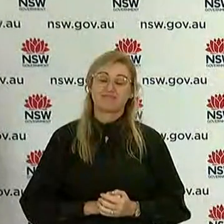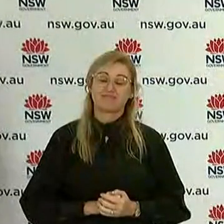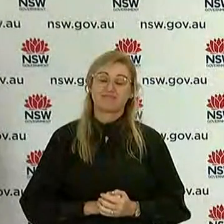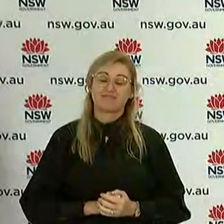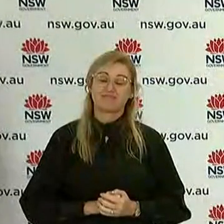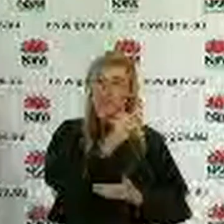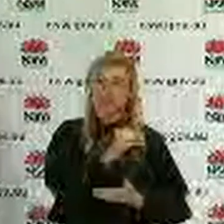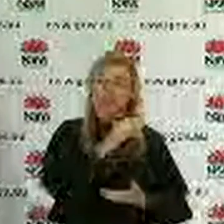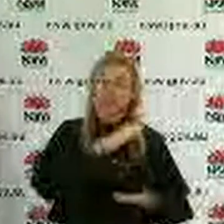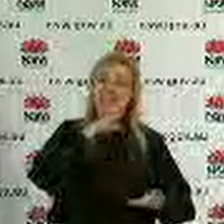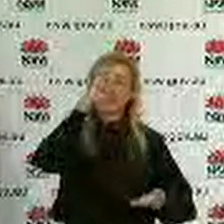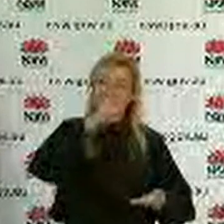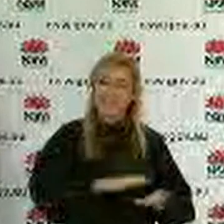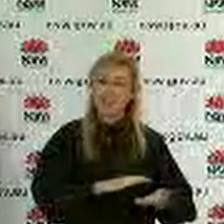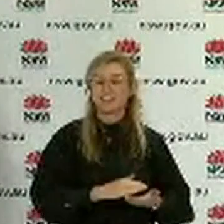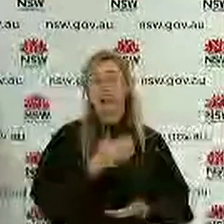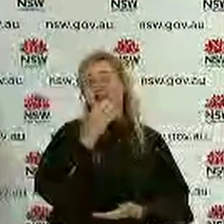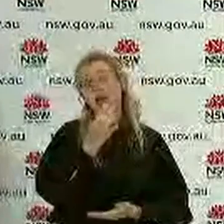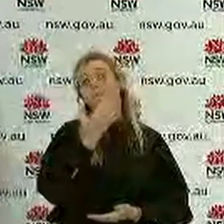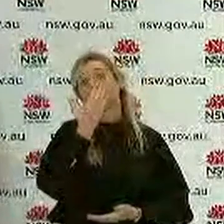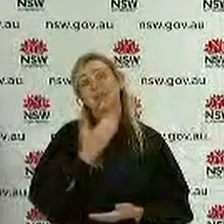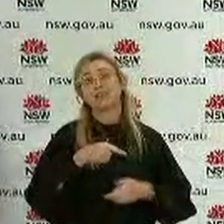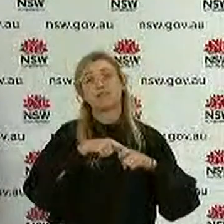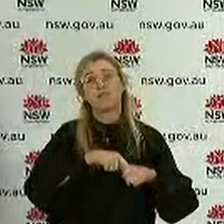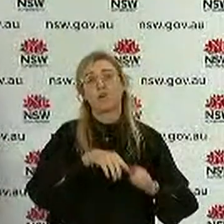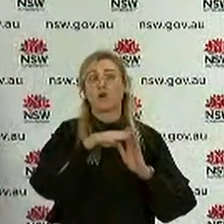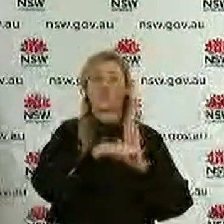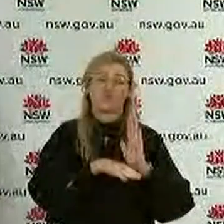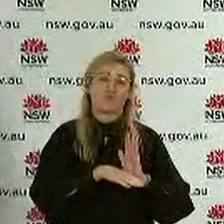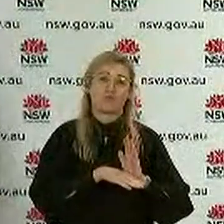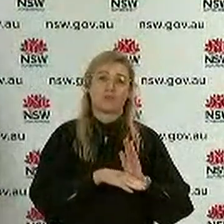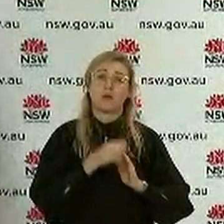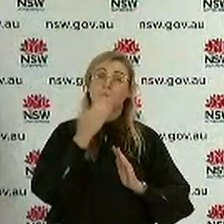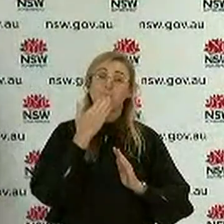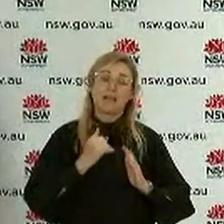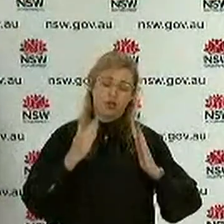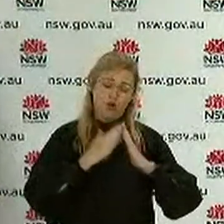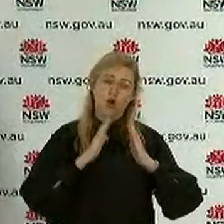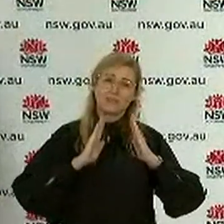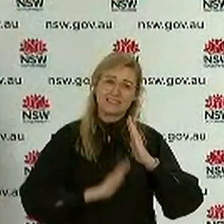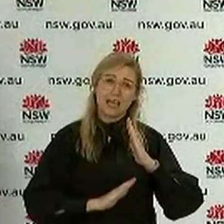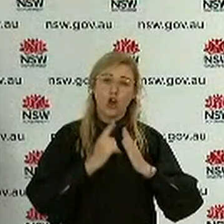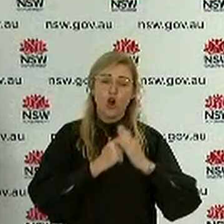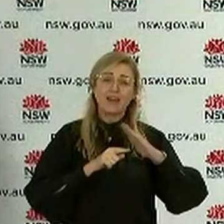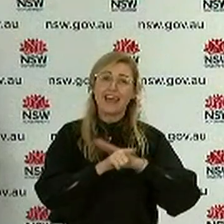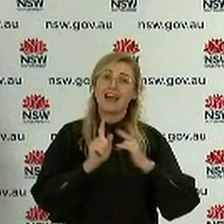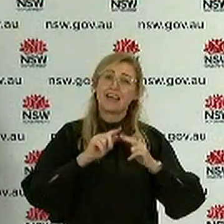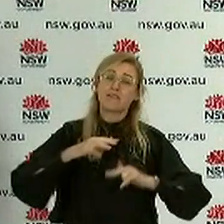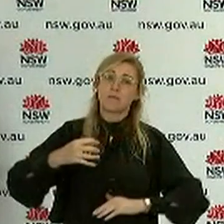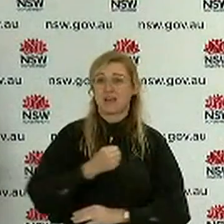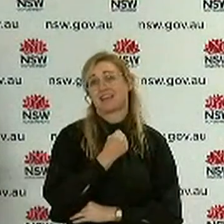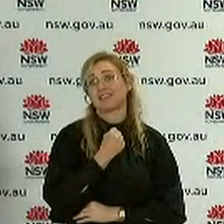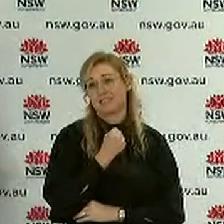numbers. And I urge everybody to please stick to the rules, follow the health advice, and only leave home if you absolutely have to. Unfortunately,